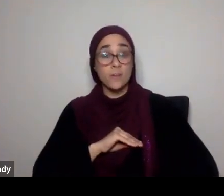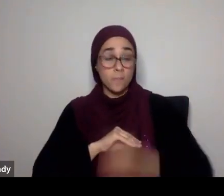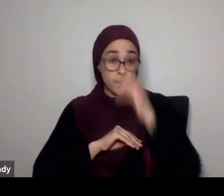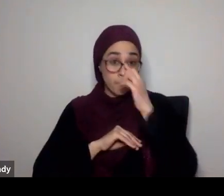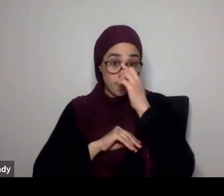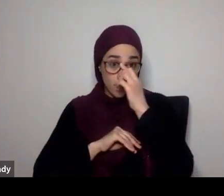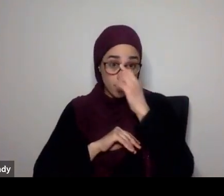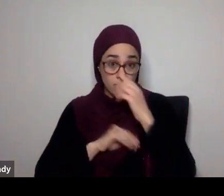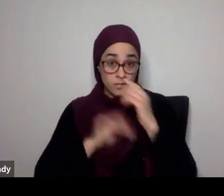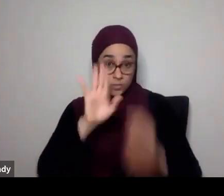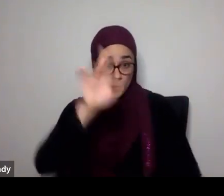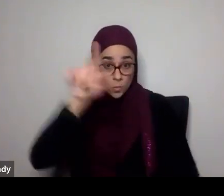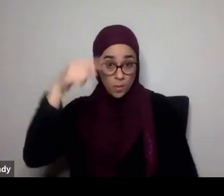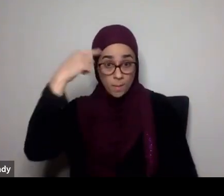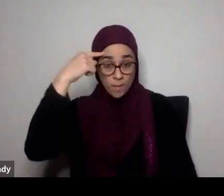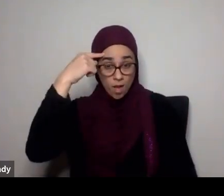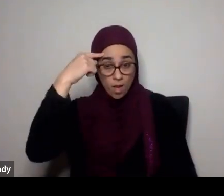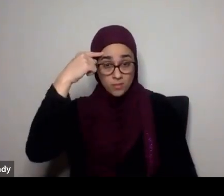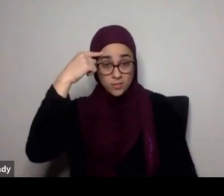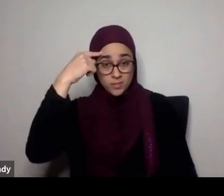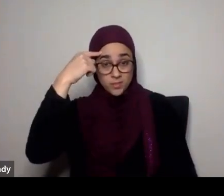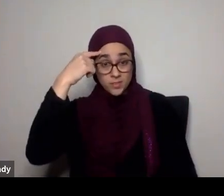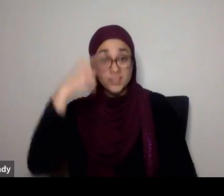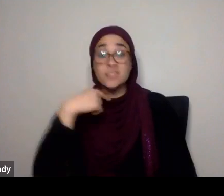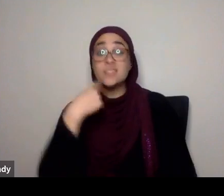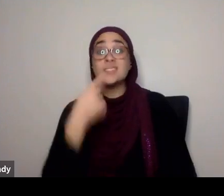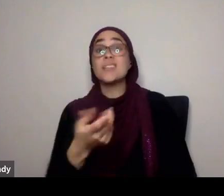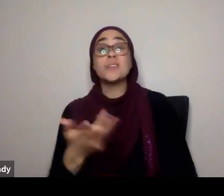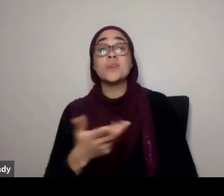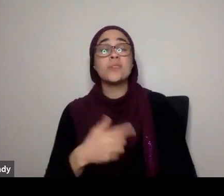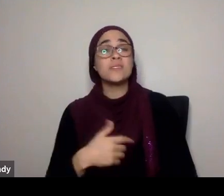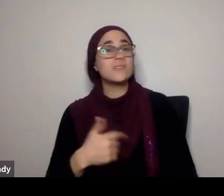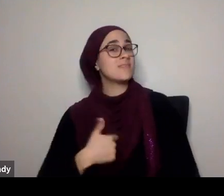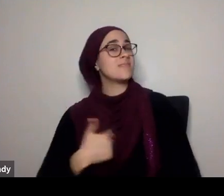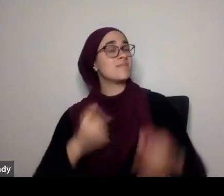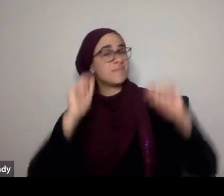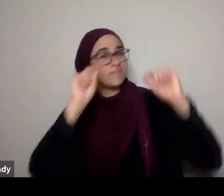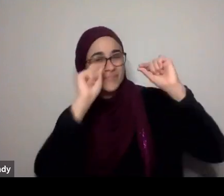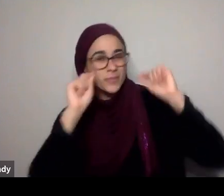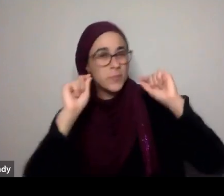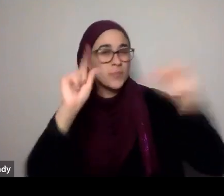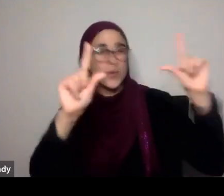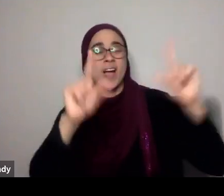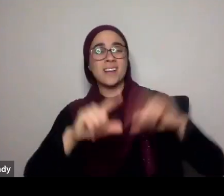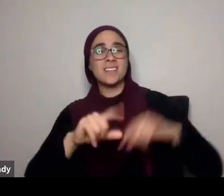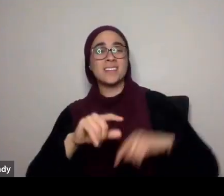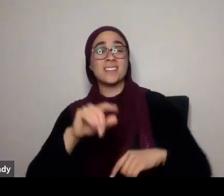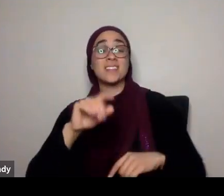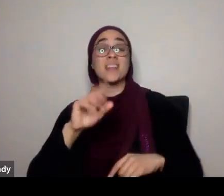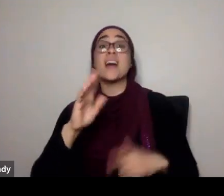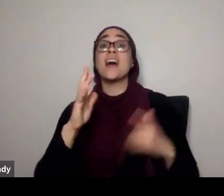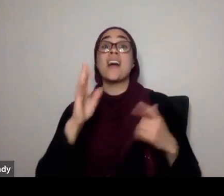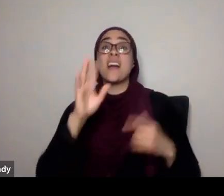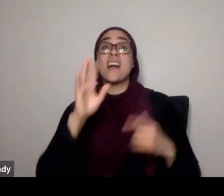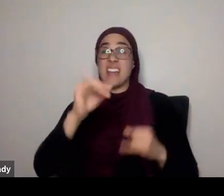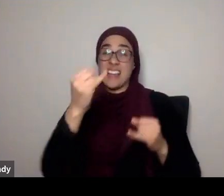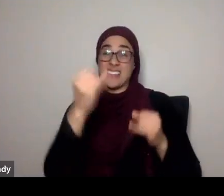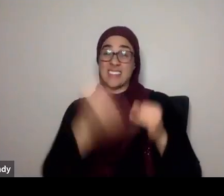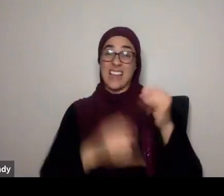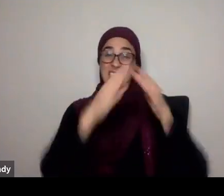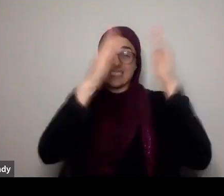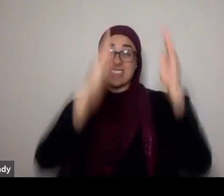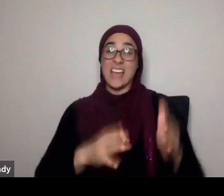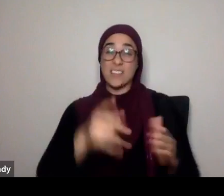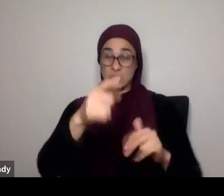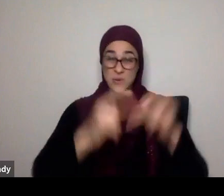this boss of yours turns over and says, I wanted to surprise you, and I wanted to give you the keys to this house. This